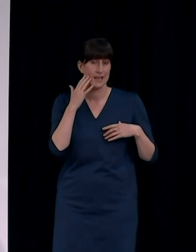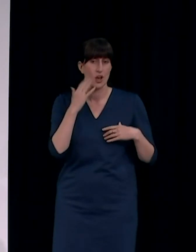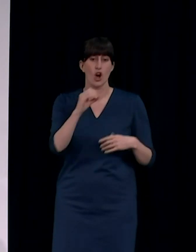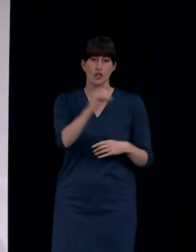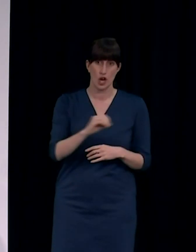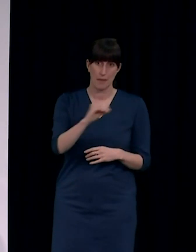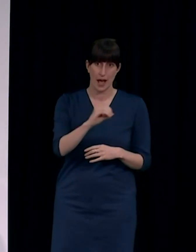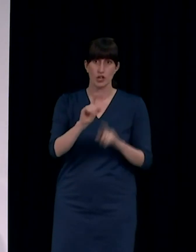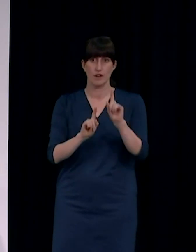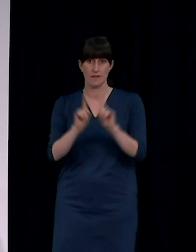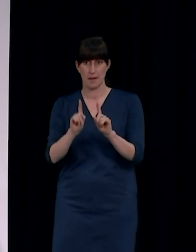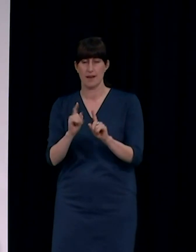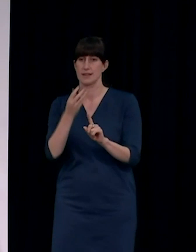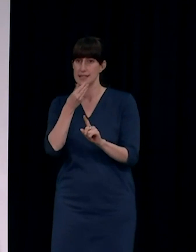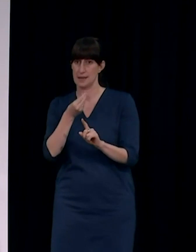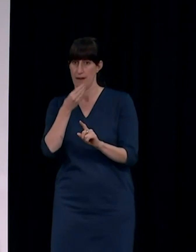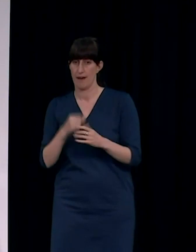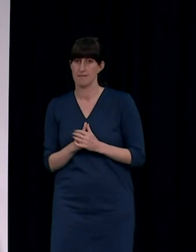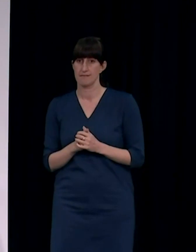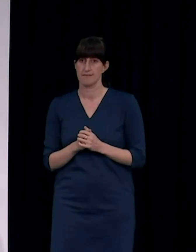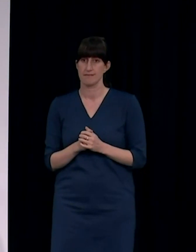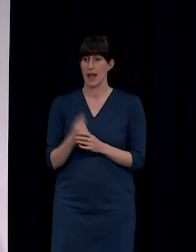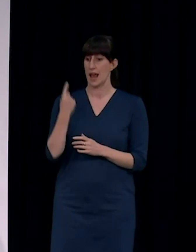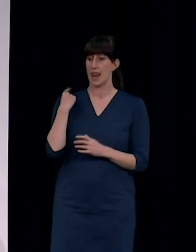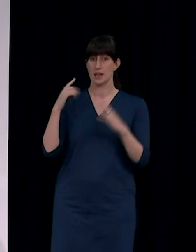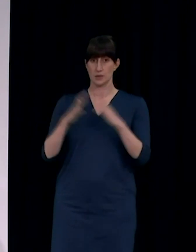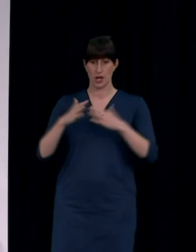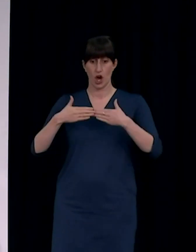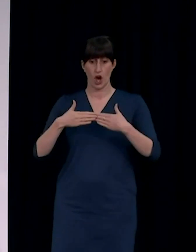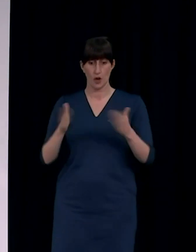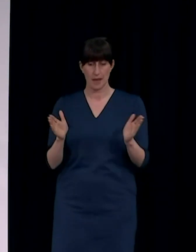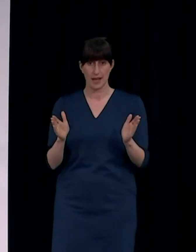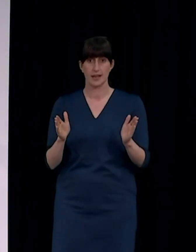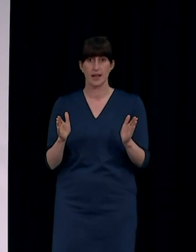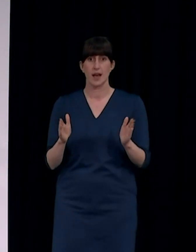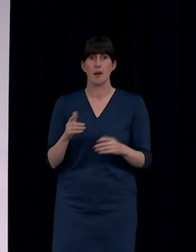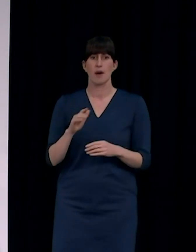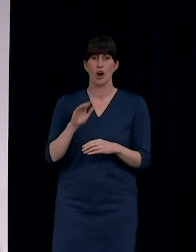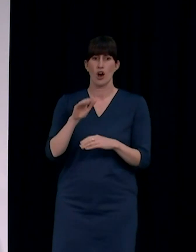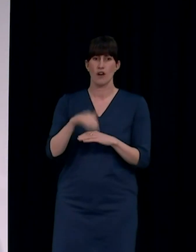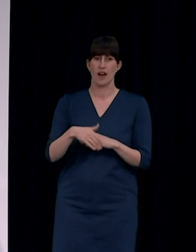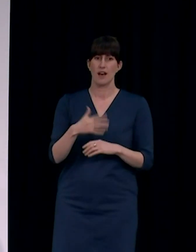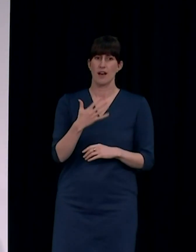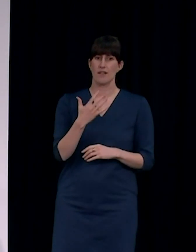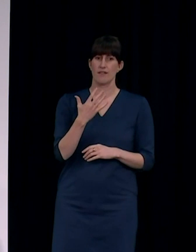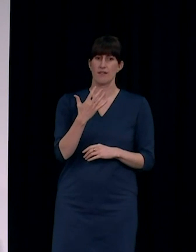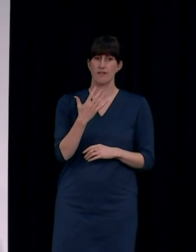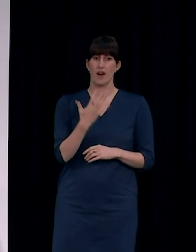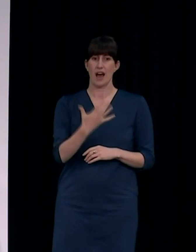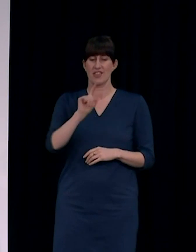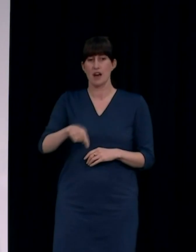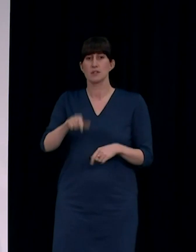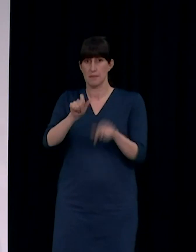last week's release where more than 5,000 people from 117 countries secured vouchers.